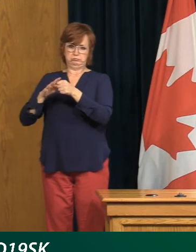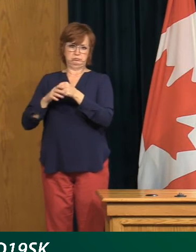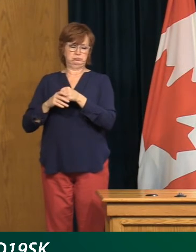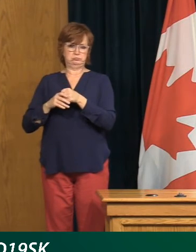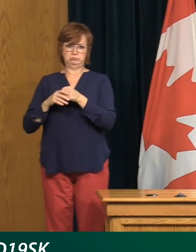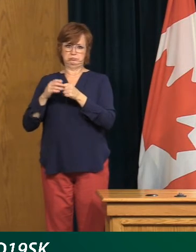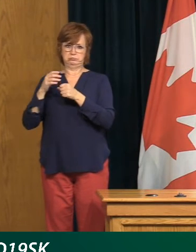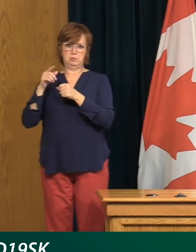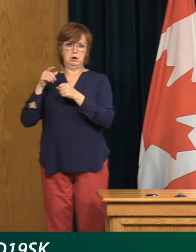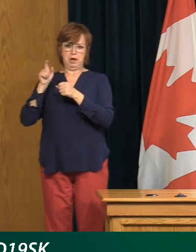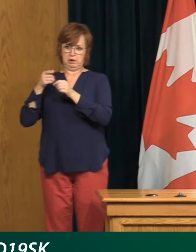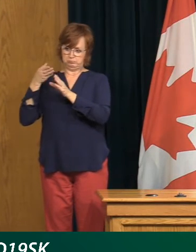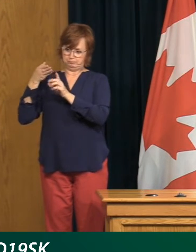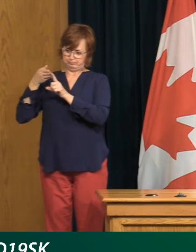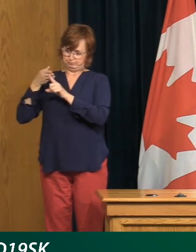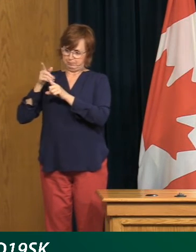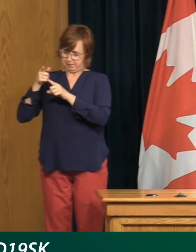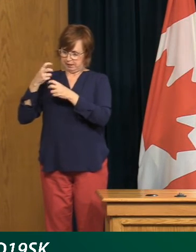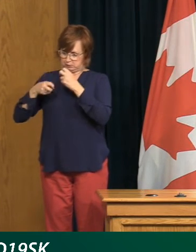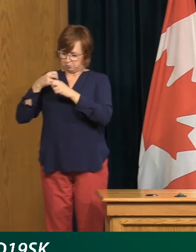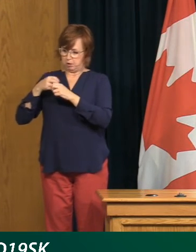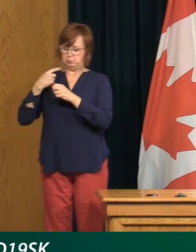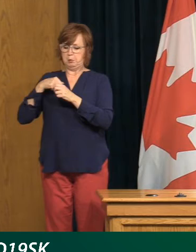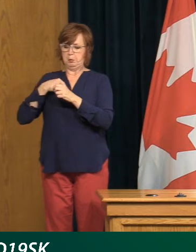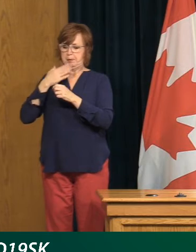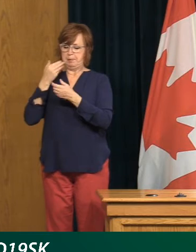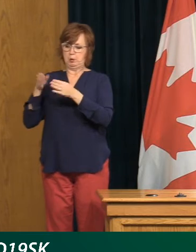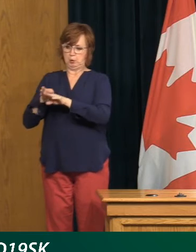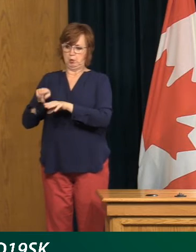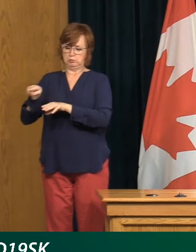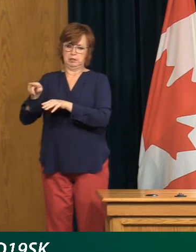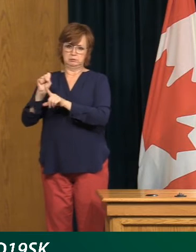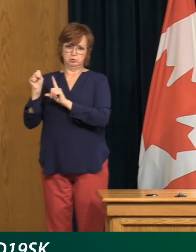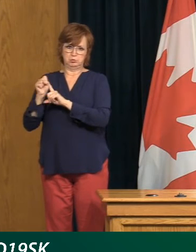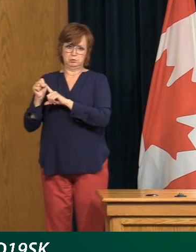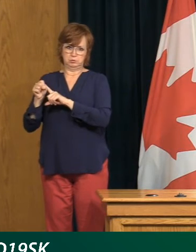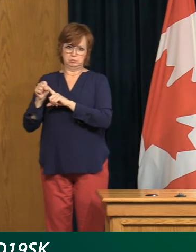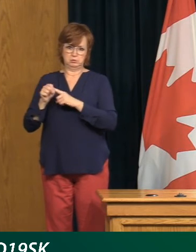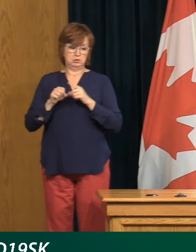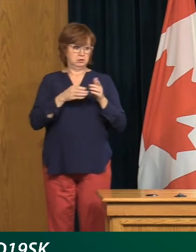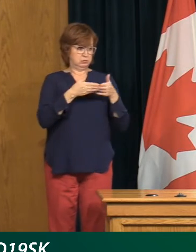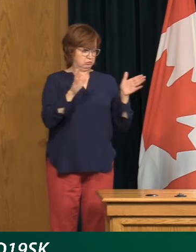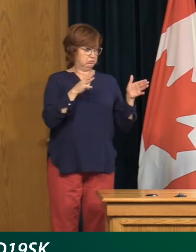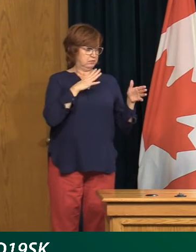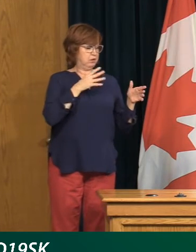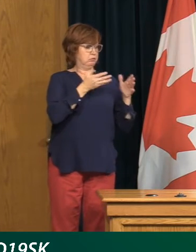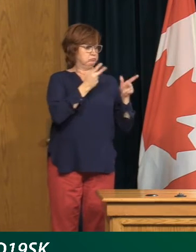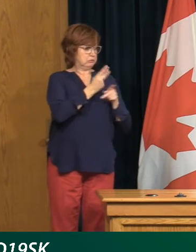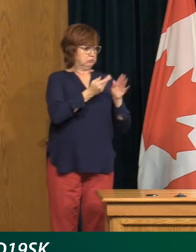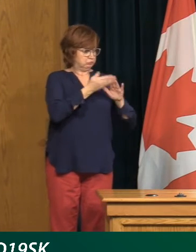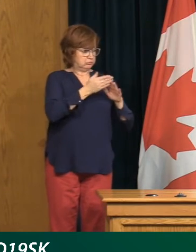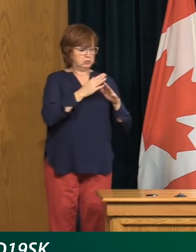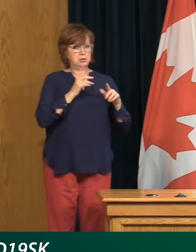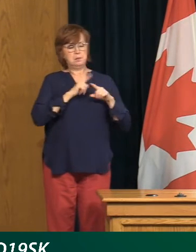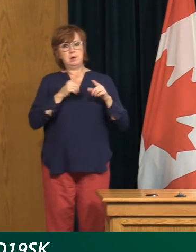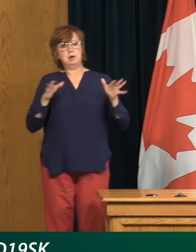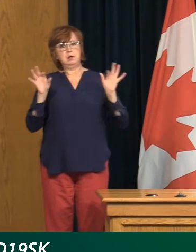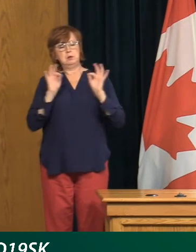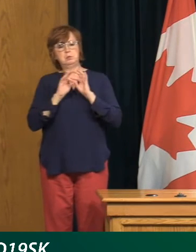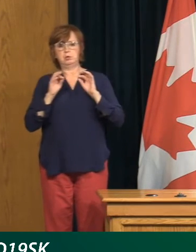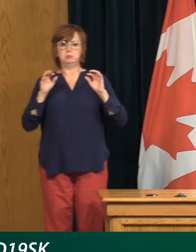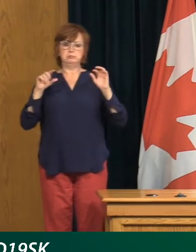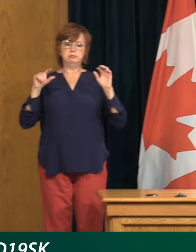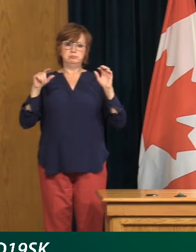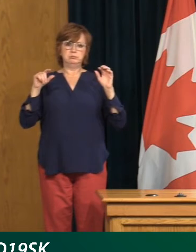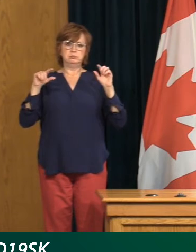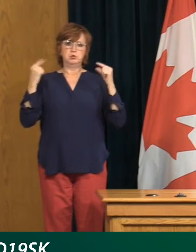our case numbers are such that, you know, we really need to bring this down as a collective effort. And we all